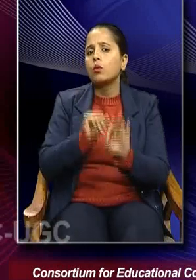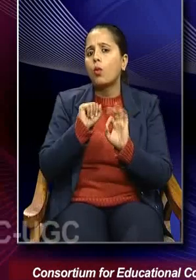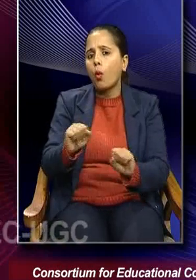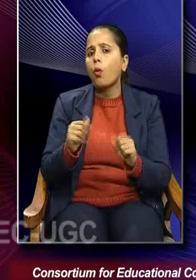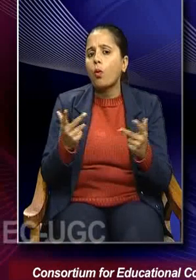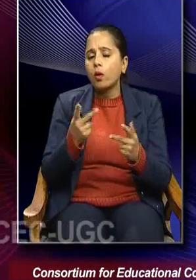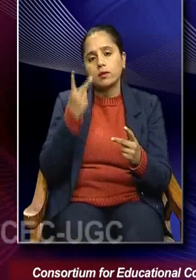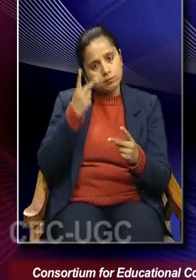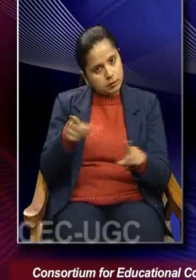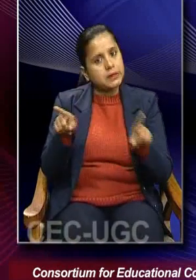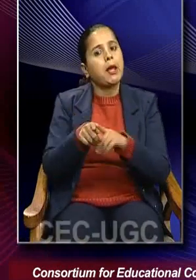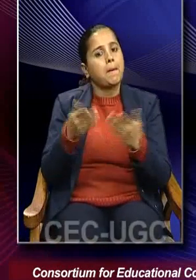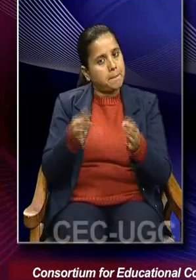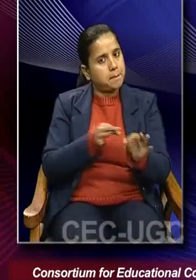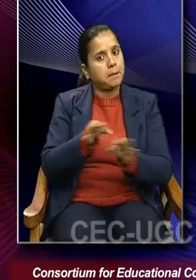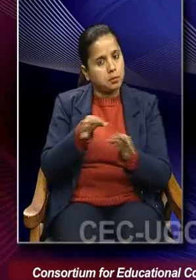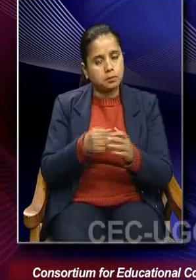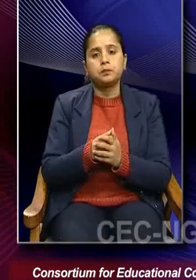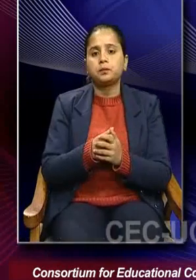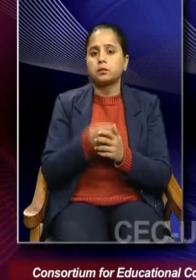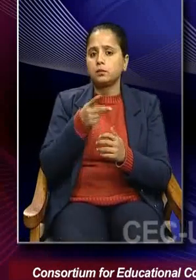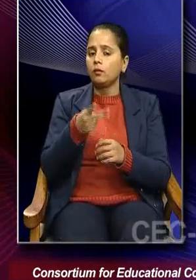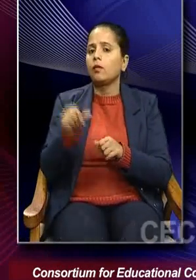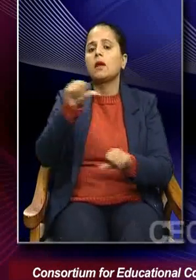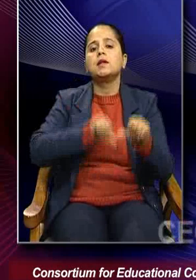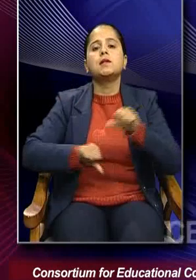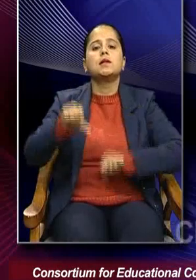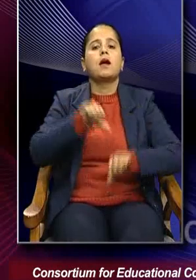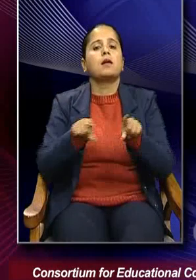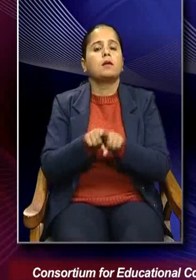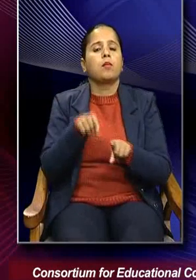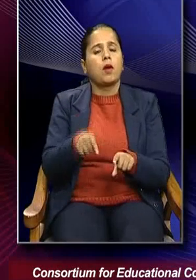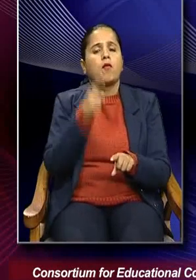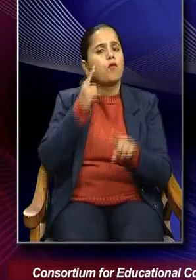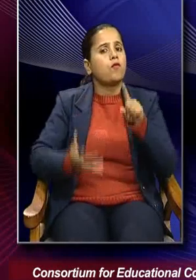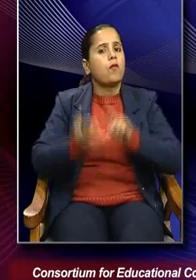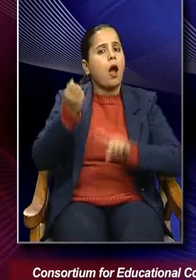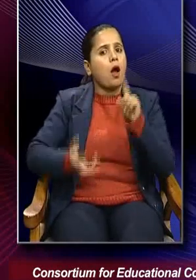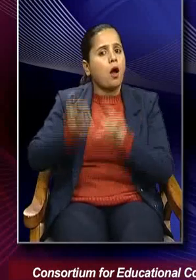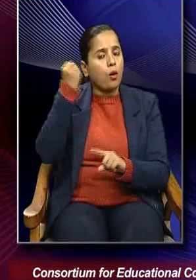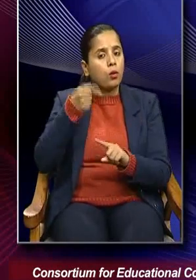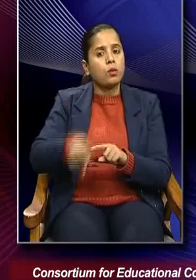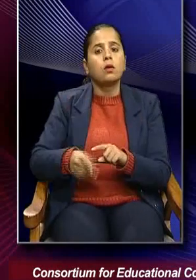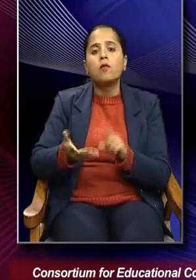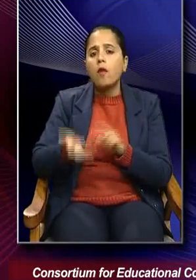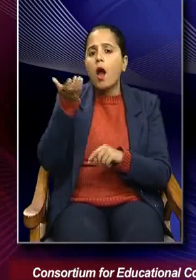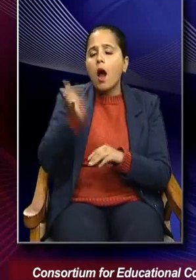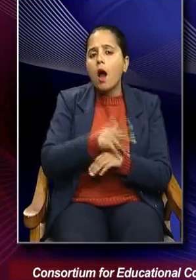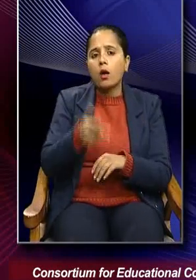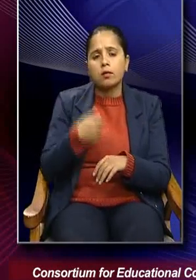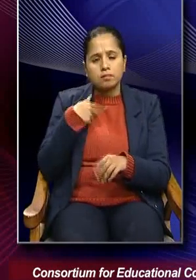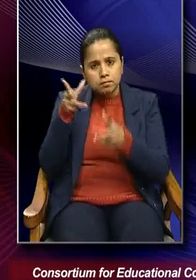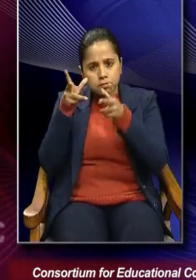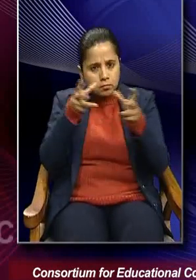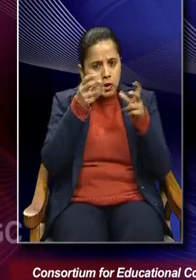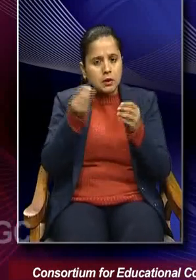So, it is kind of science and its findings are found through observation of